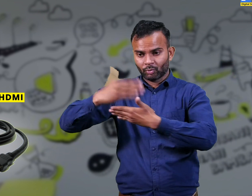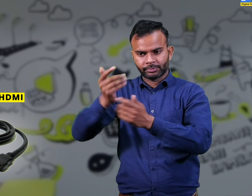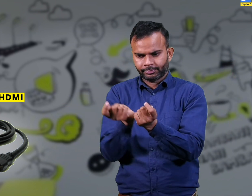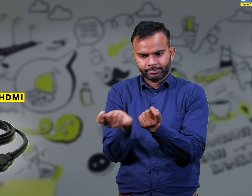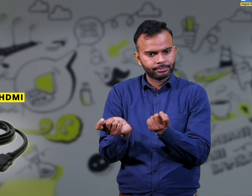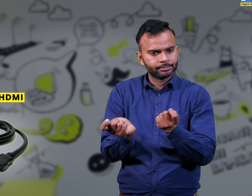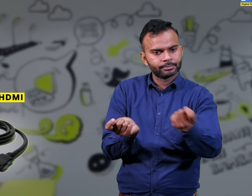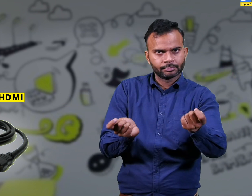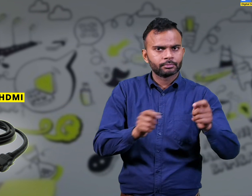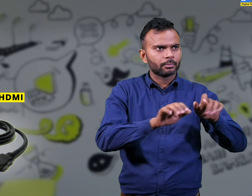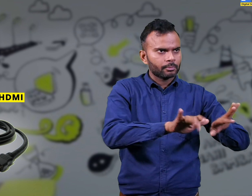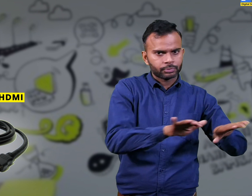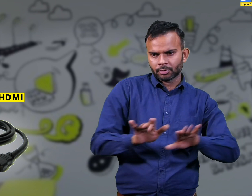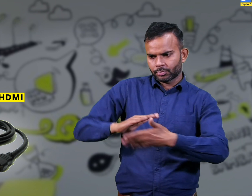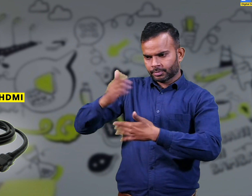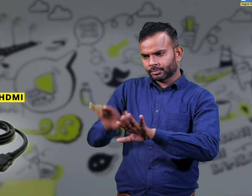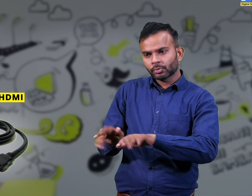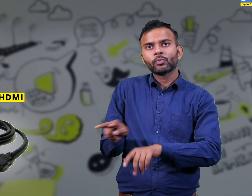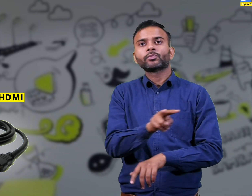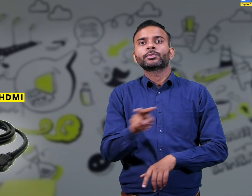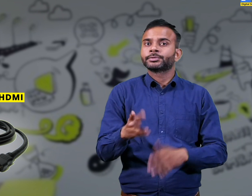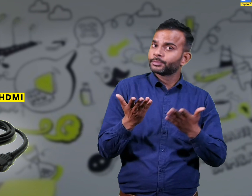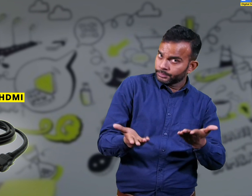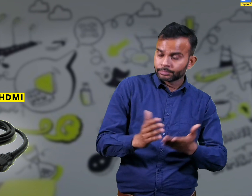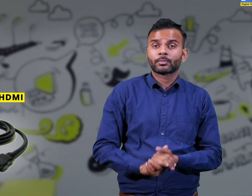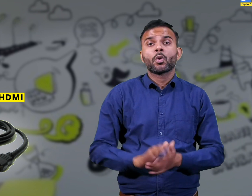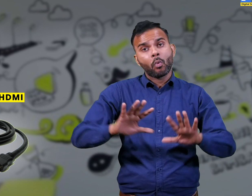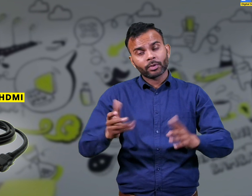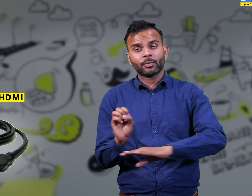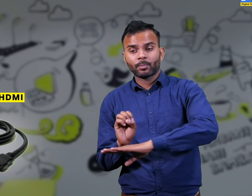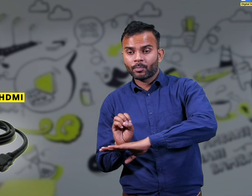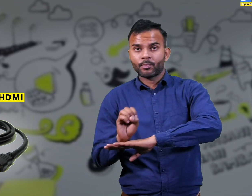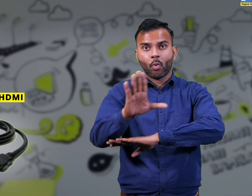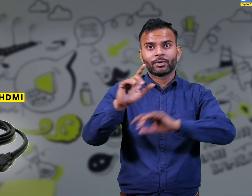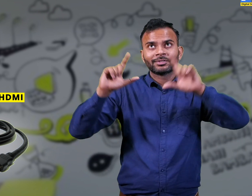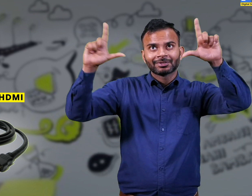laptops and computers as well as between computers and projectors.